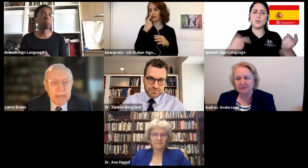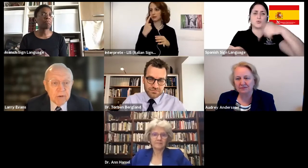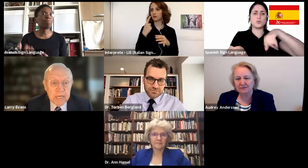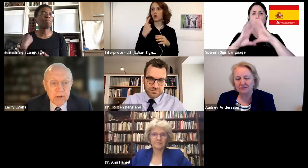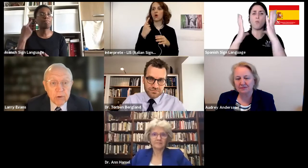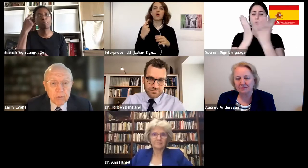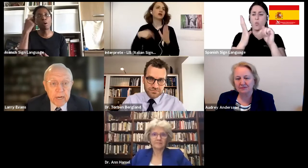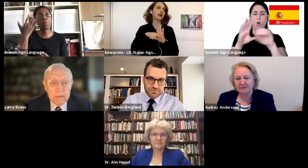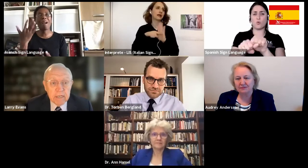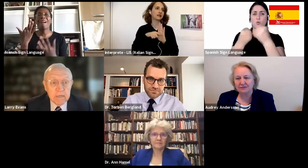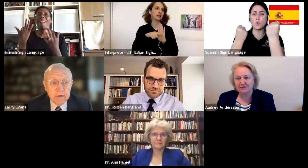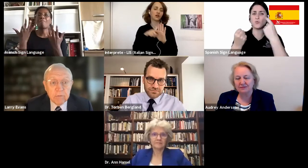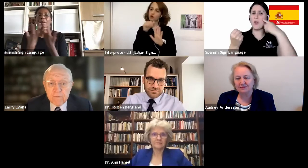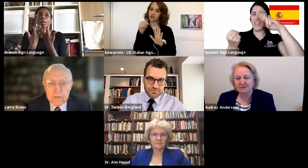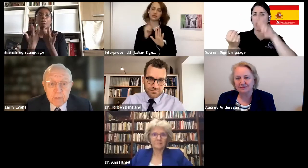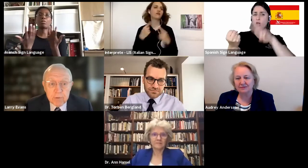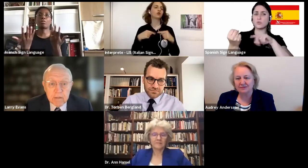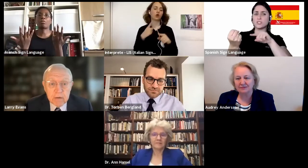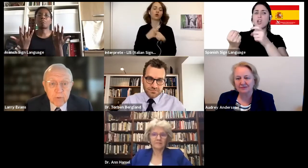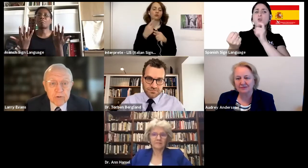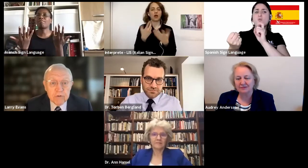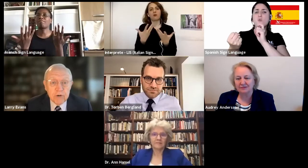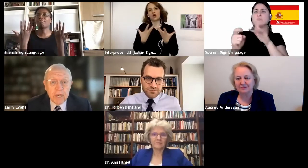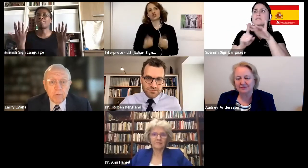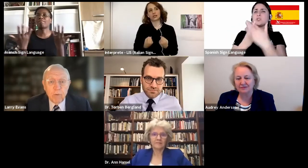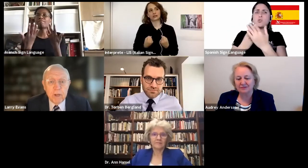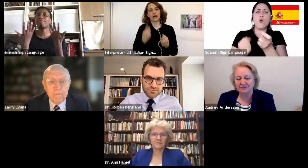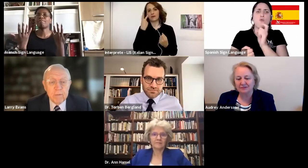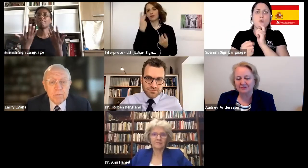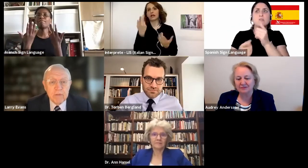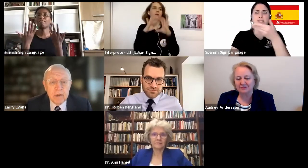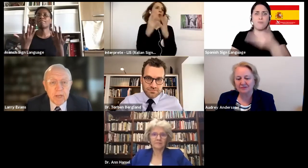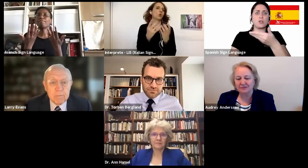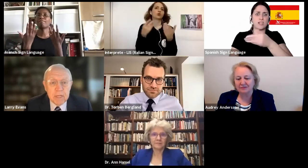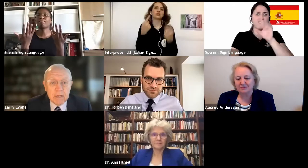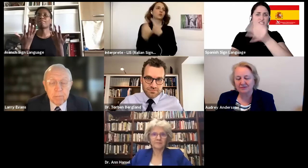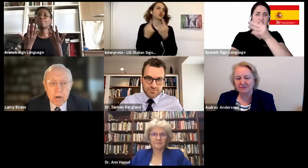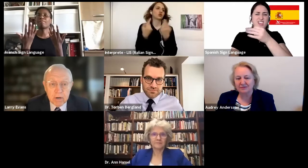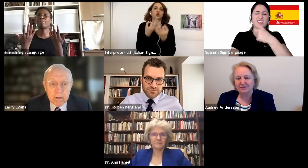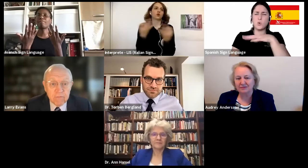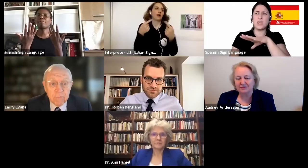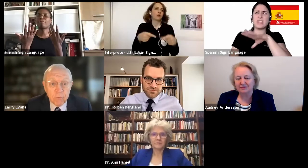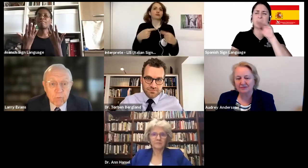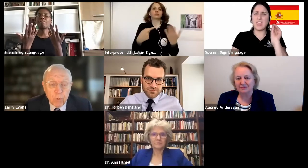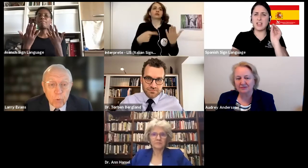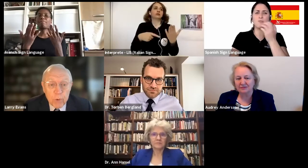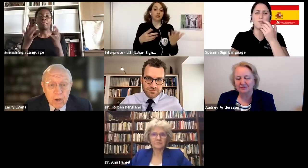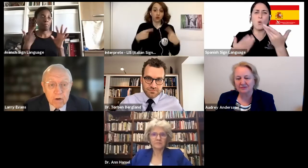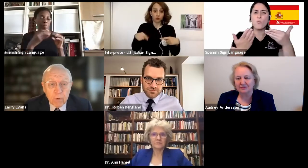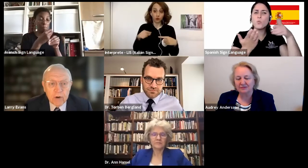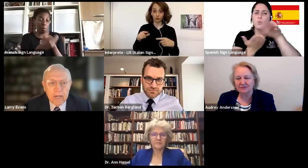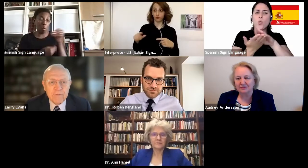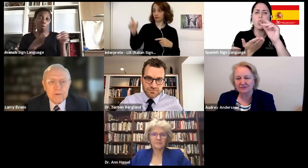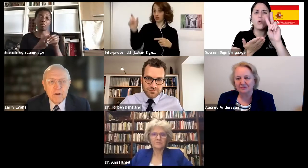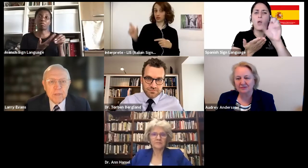Am I understanding you correct that grief is something that we shouldn't try to run away from, but that it might be part of who we